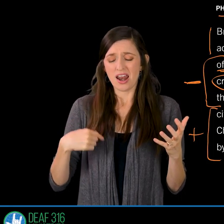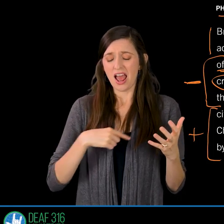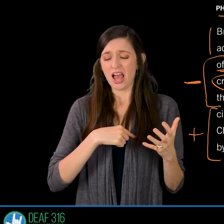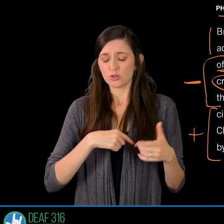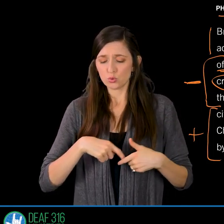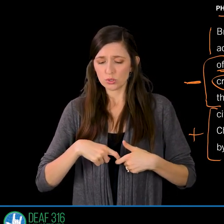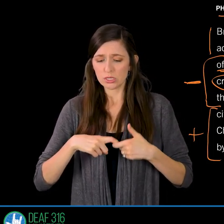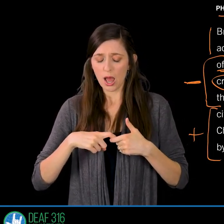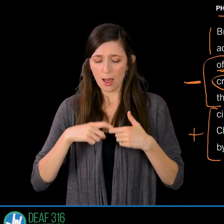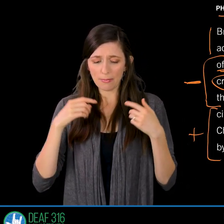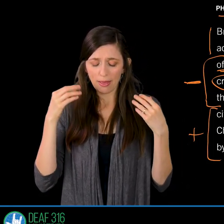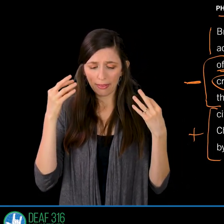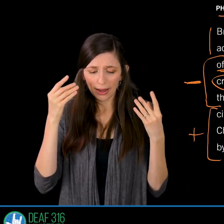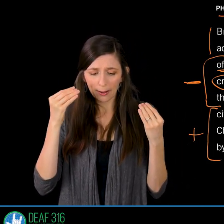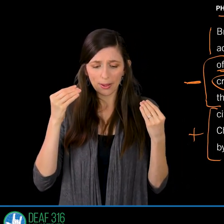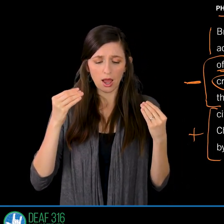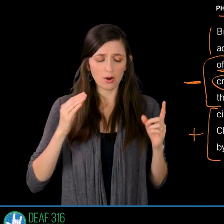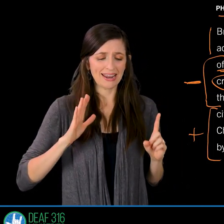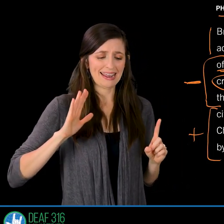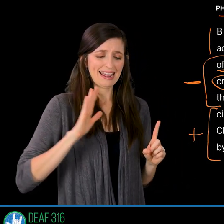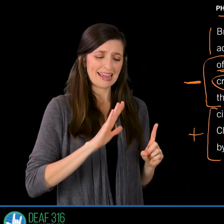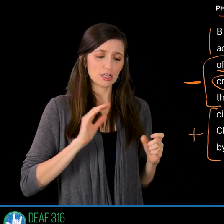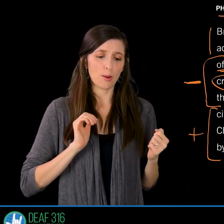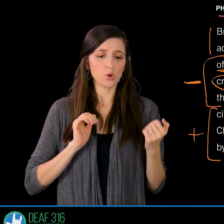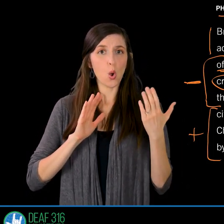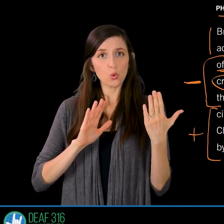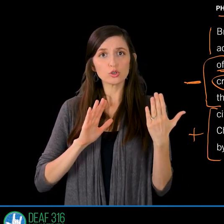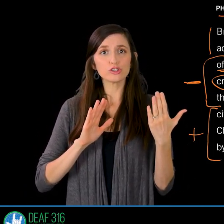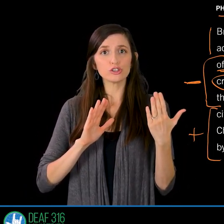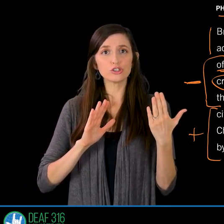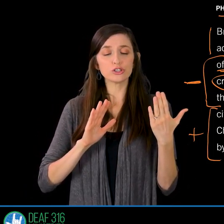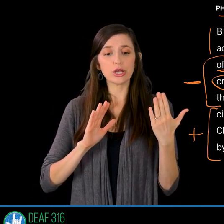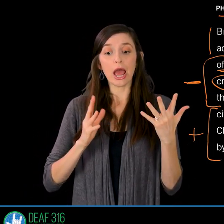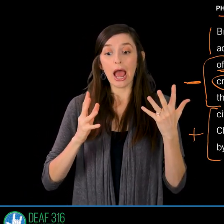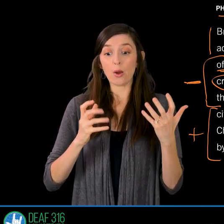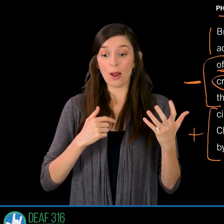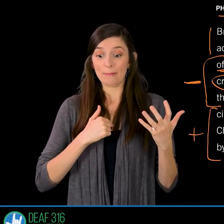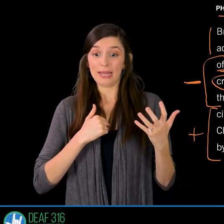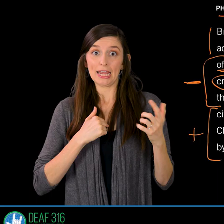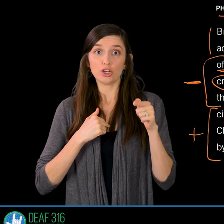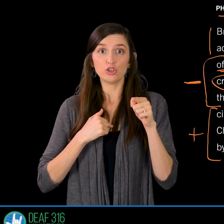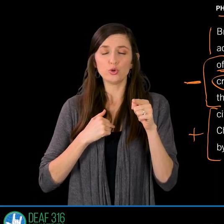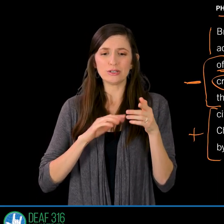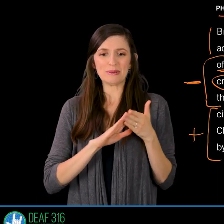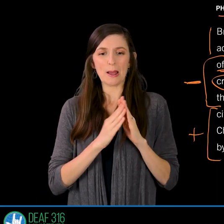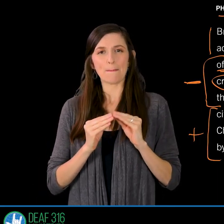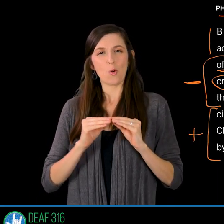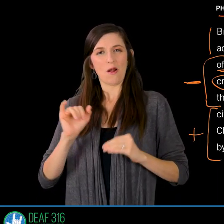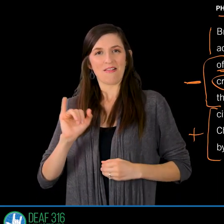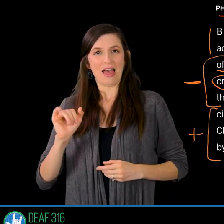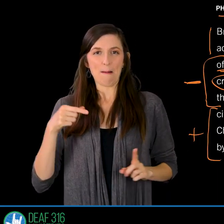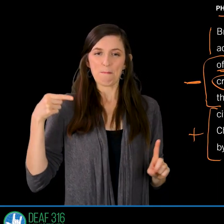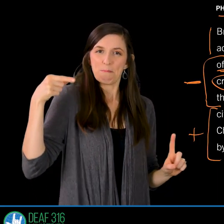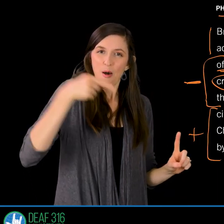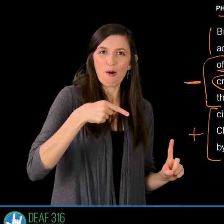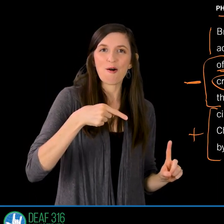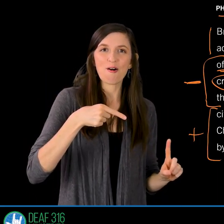of this because I would love to be like this more myself and I would like you to be more like this. Paul